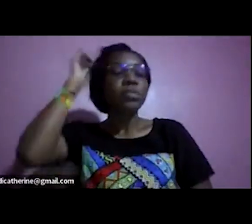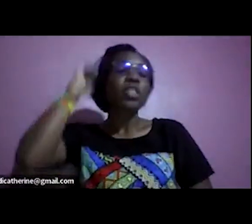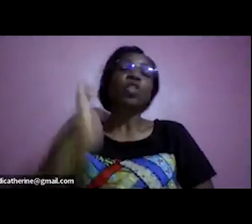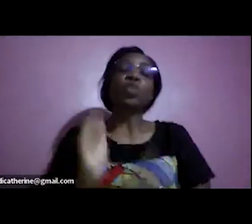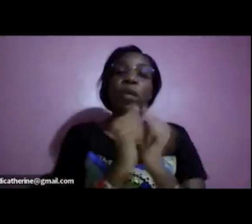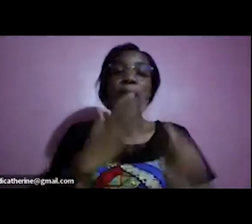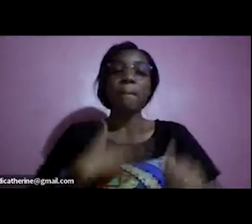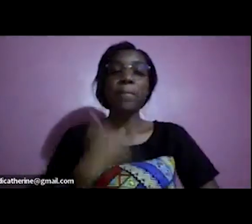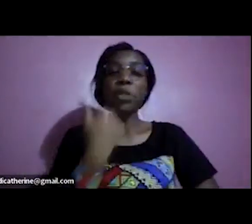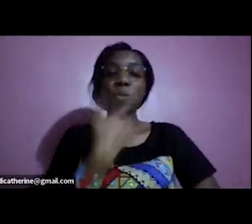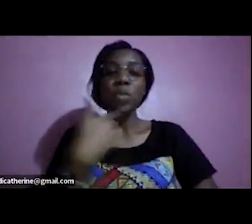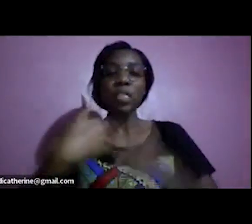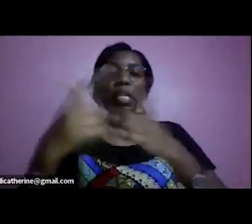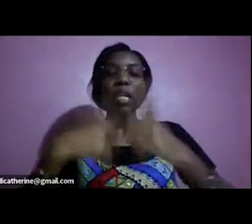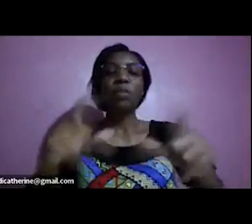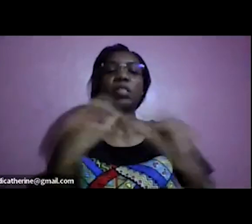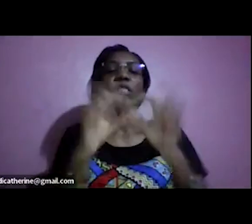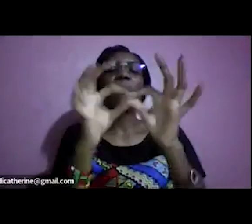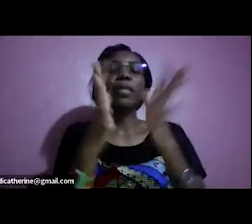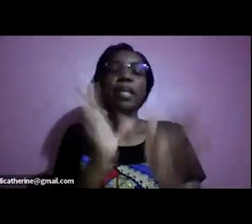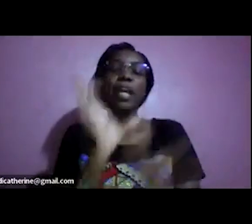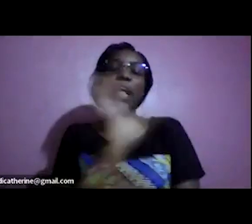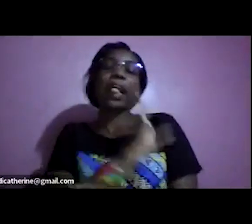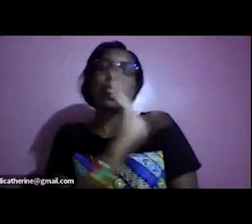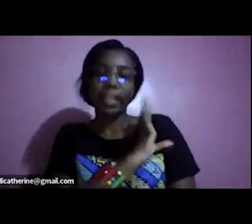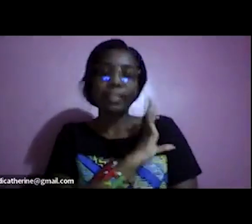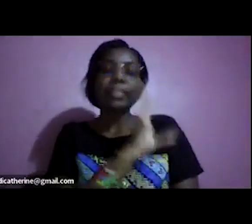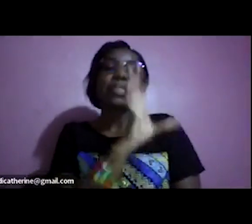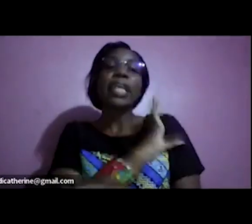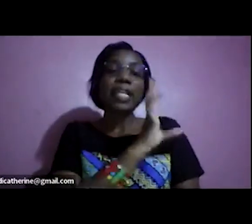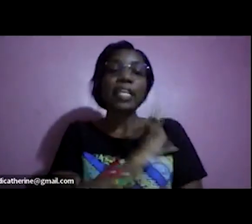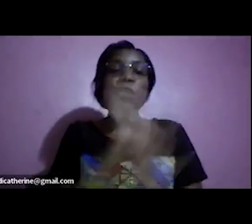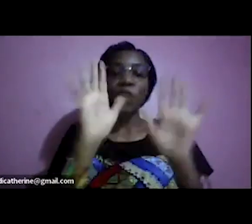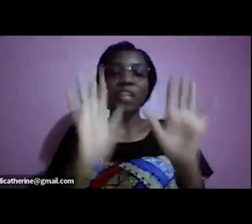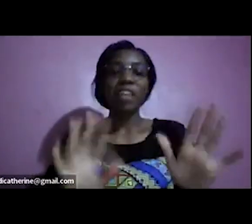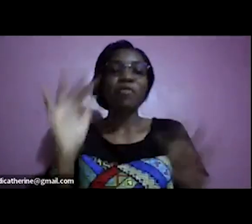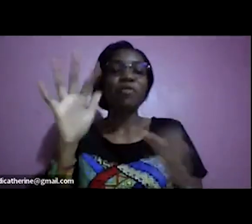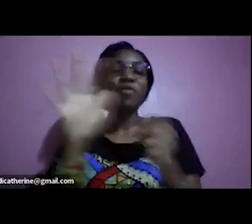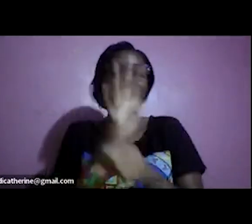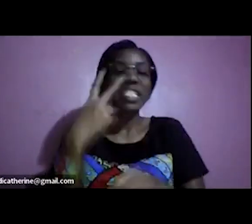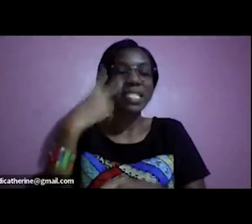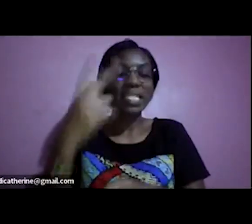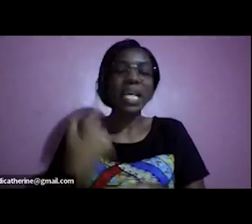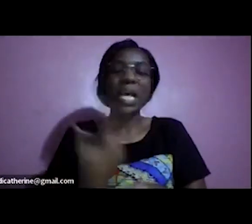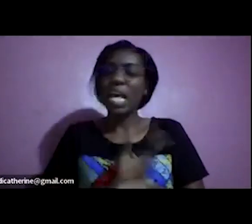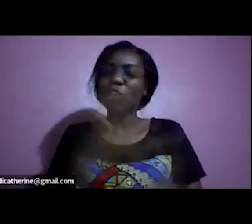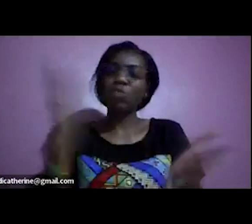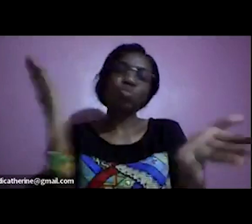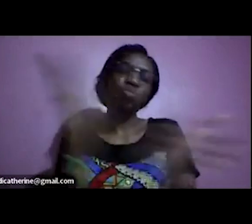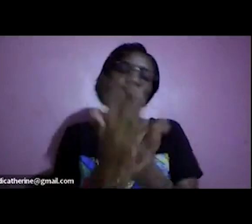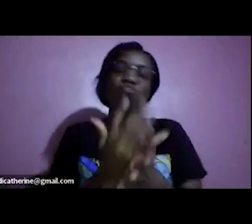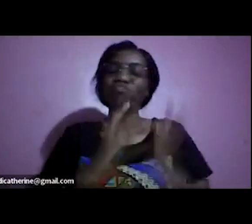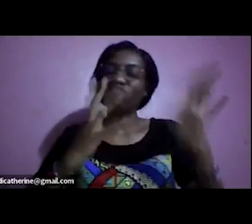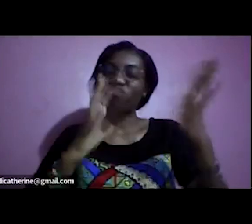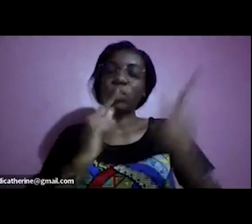language interpreter madam katherine sidandi katherine sidandi it's amazing to see you uh we really really appreciate you